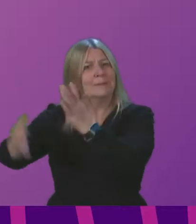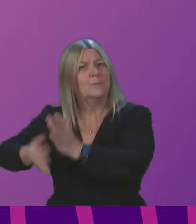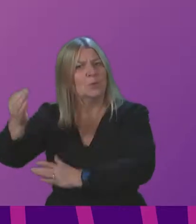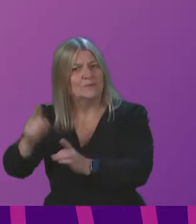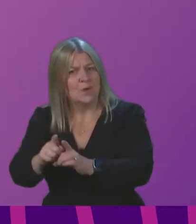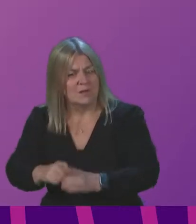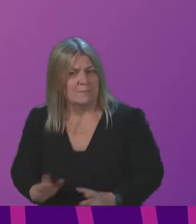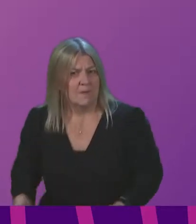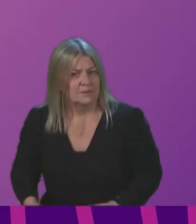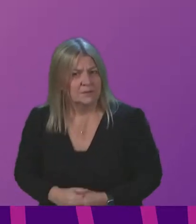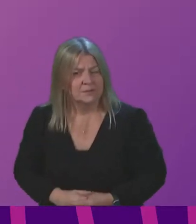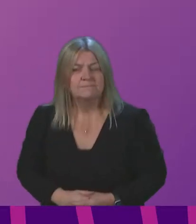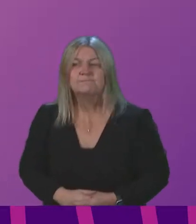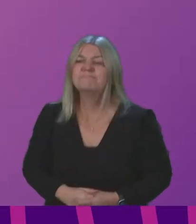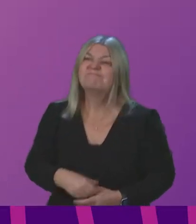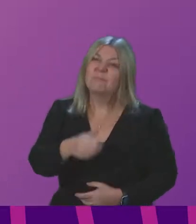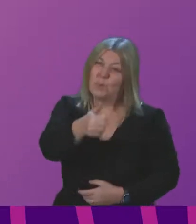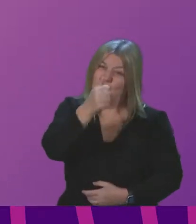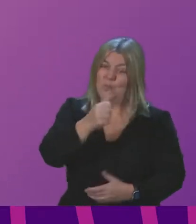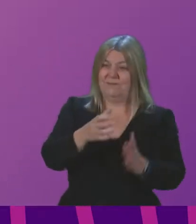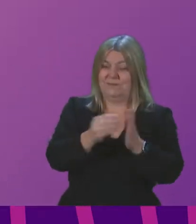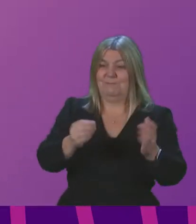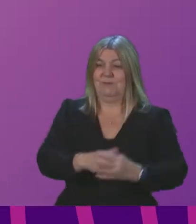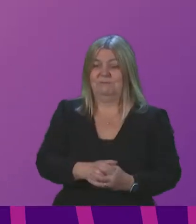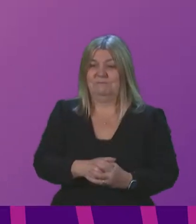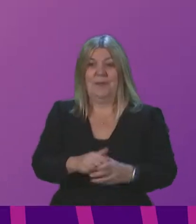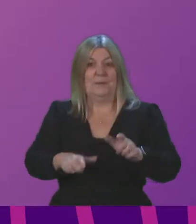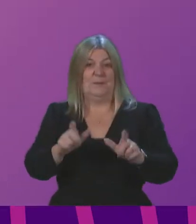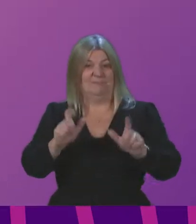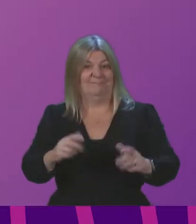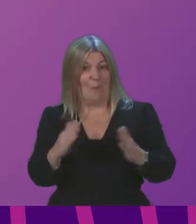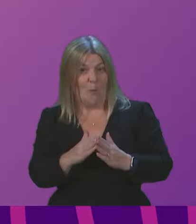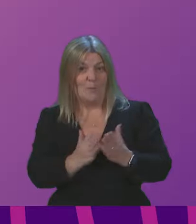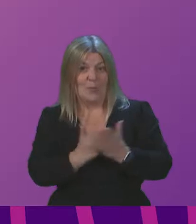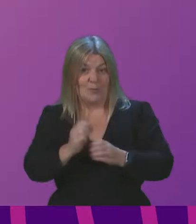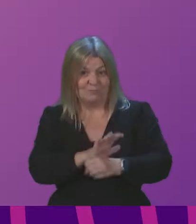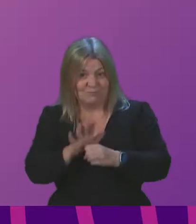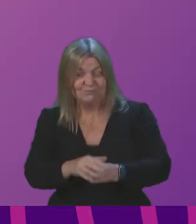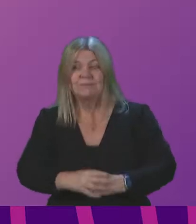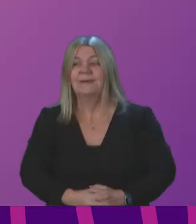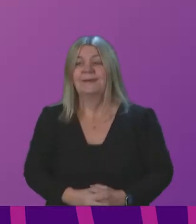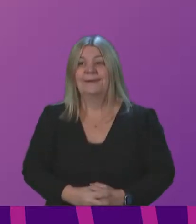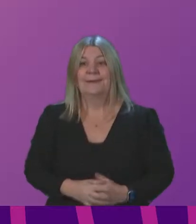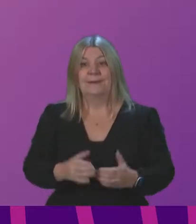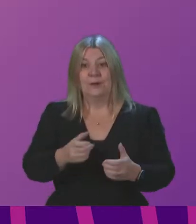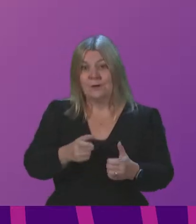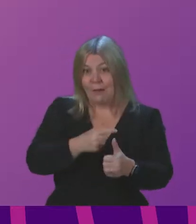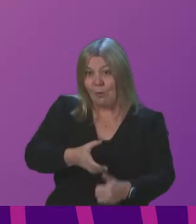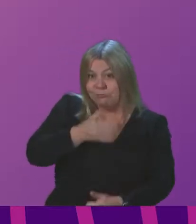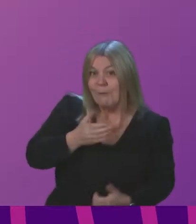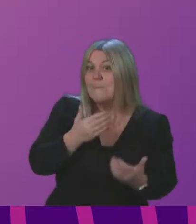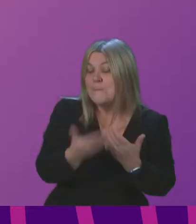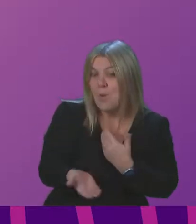We know that more people have been drinking at home during the pandemic and this is contributing to more alcohol-related deaths. These were up